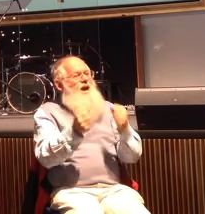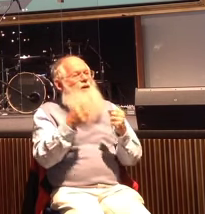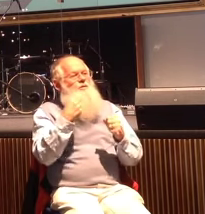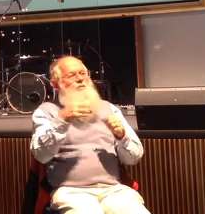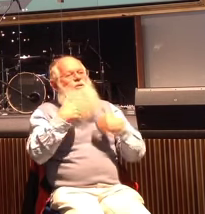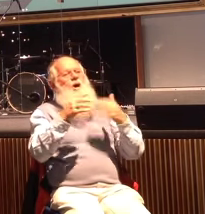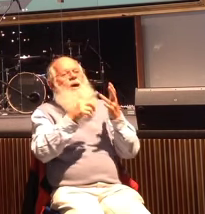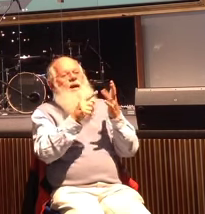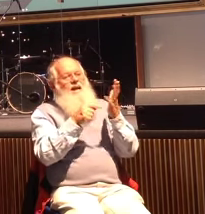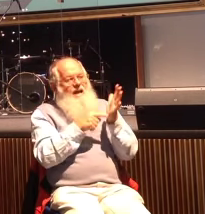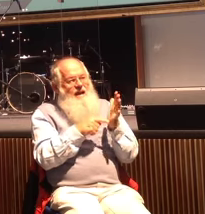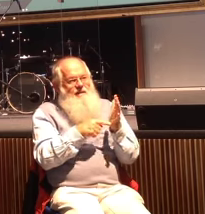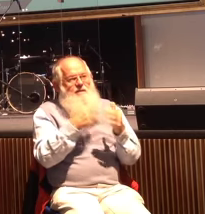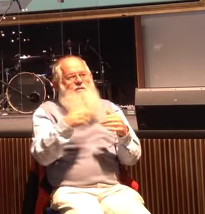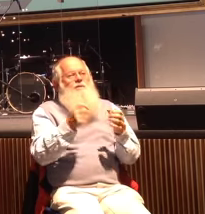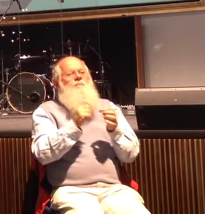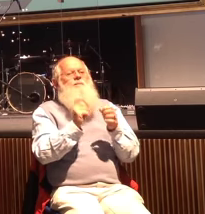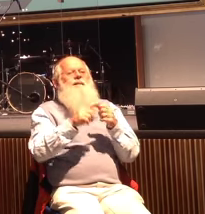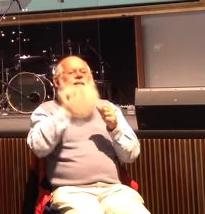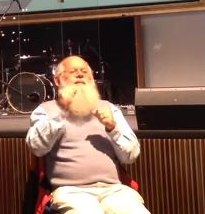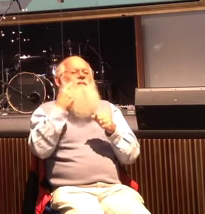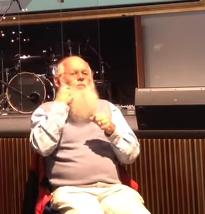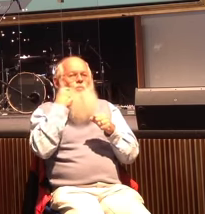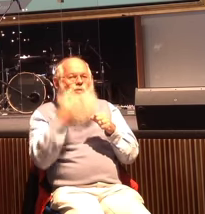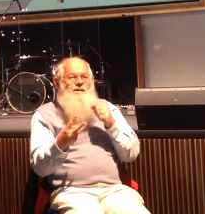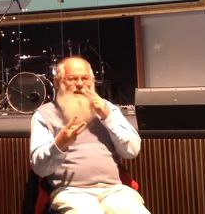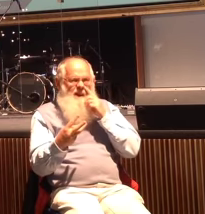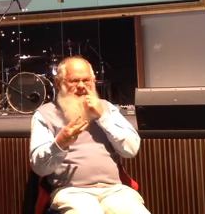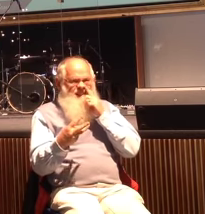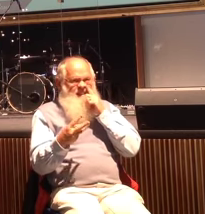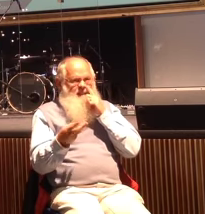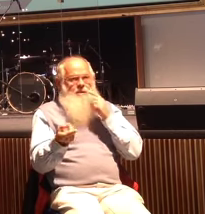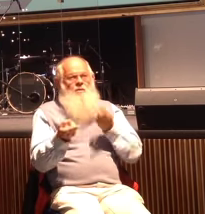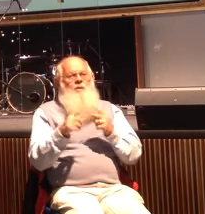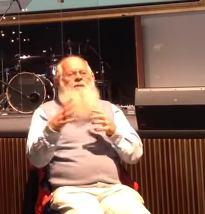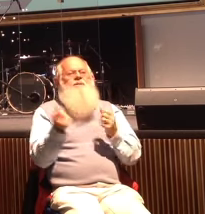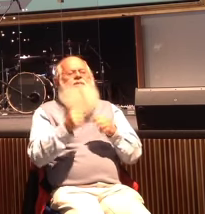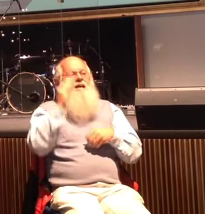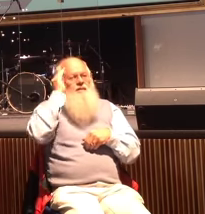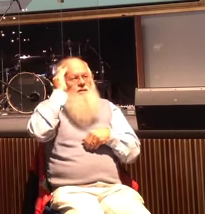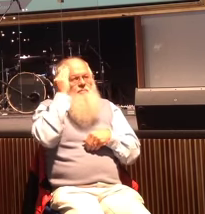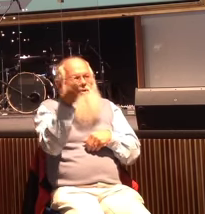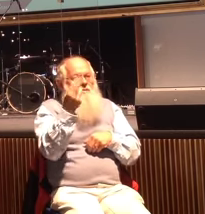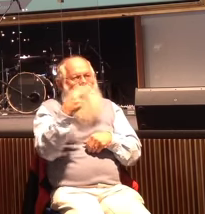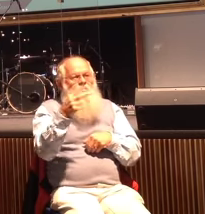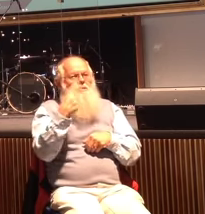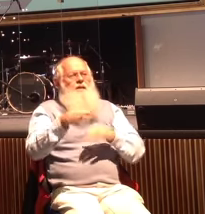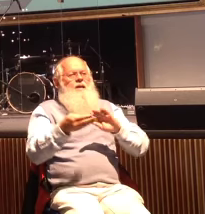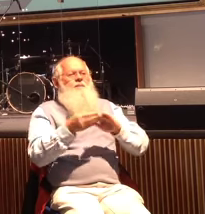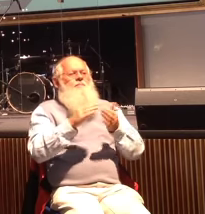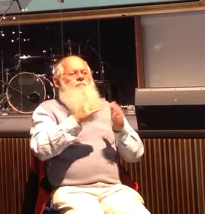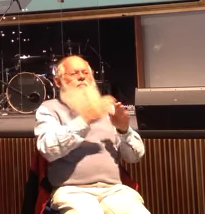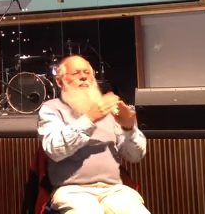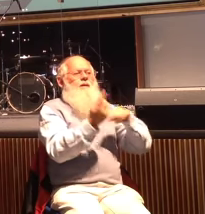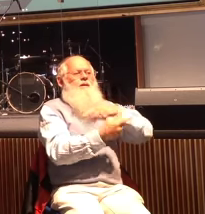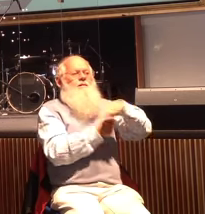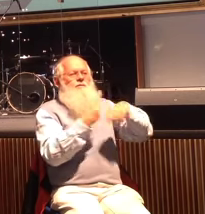to be his witnesses. You see, we've got to take his purpose to the community around us. I love that you guys still do